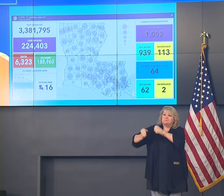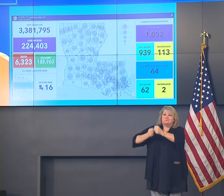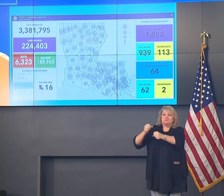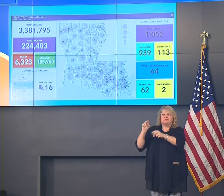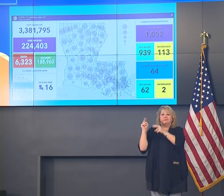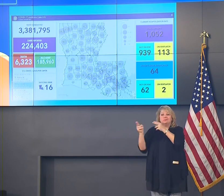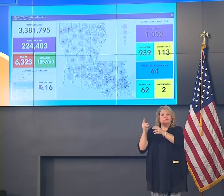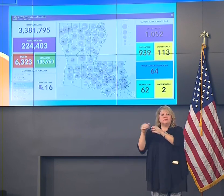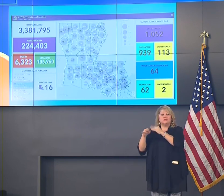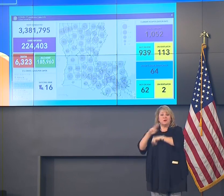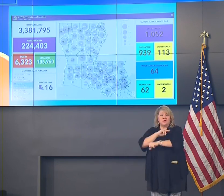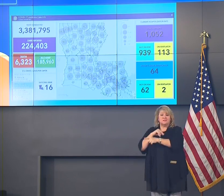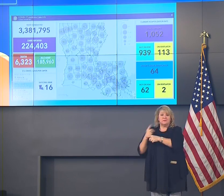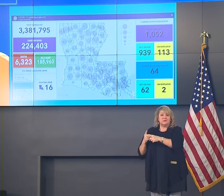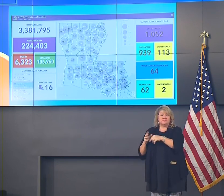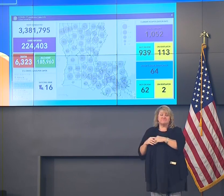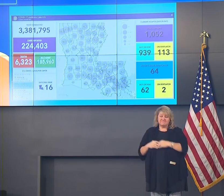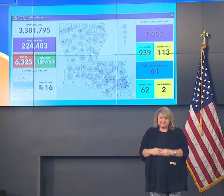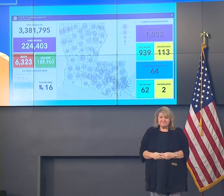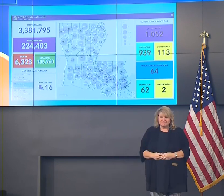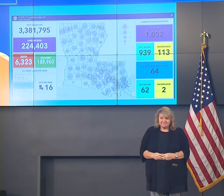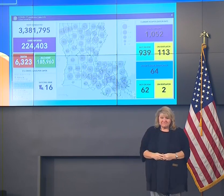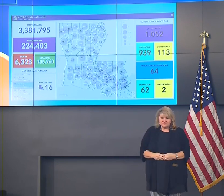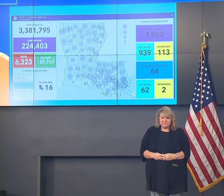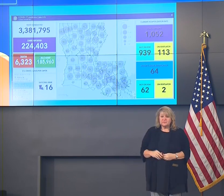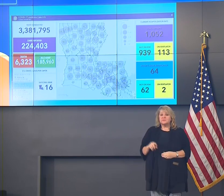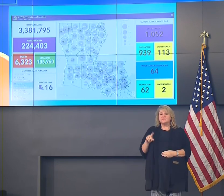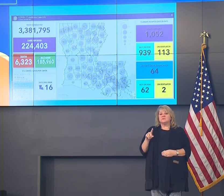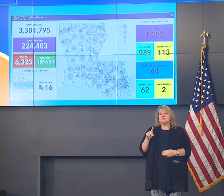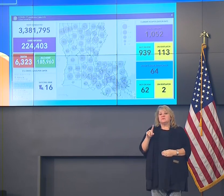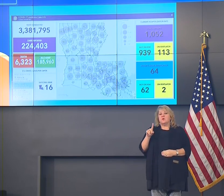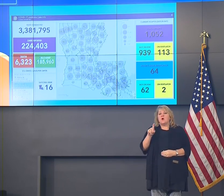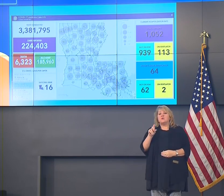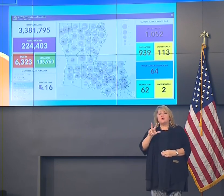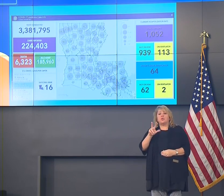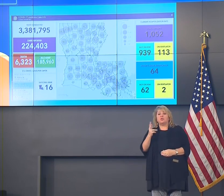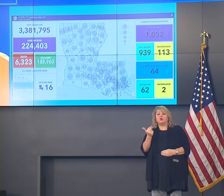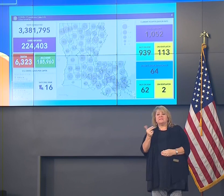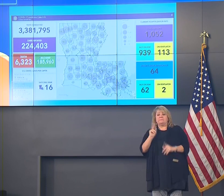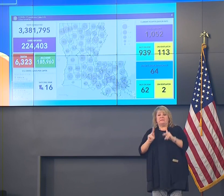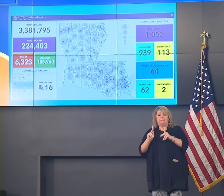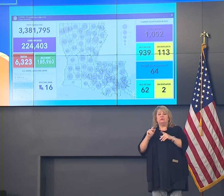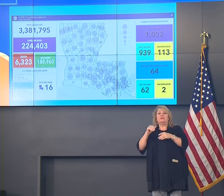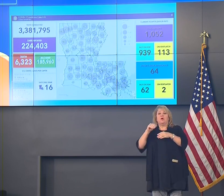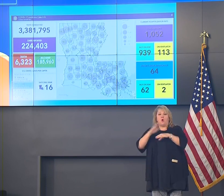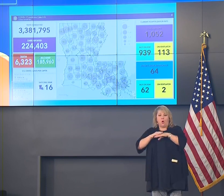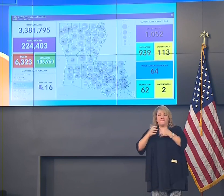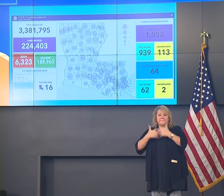There are 113 inpatients on mechanical ventilators.